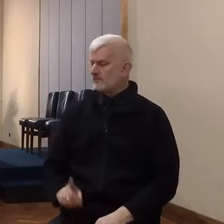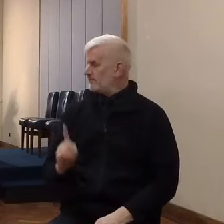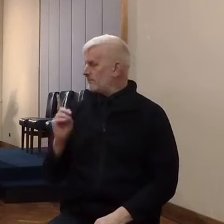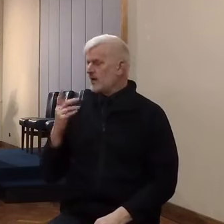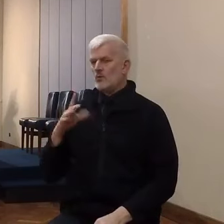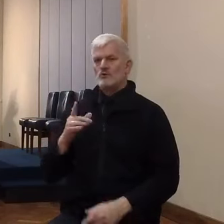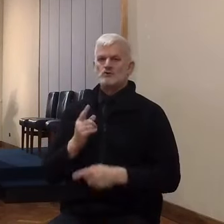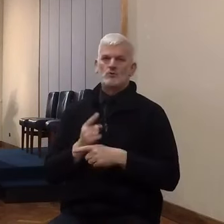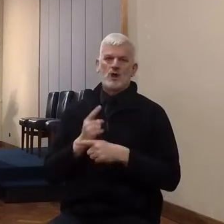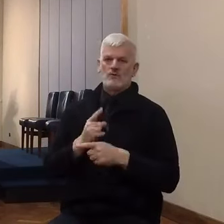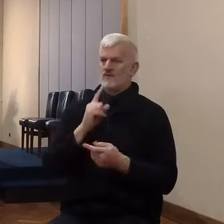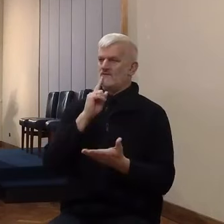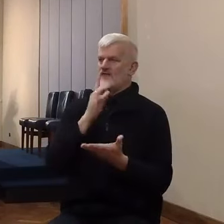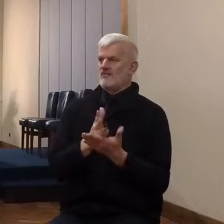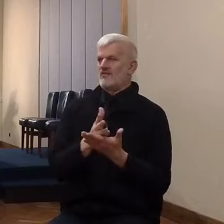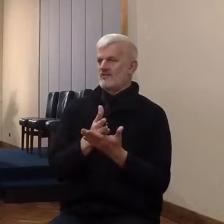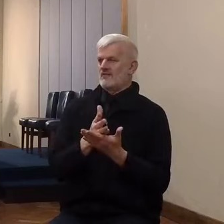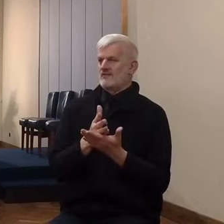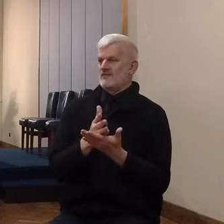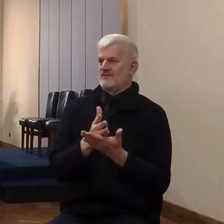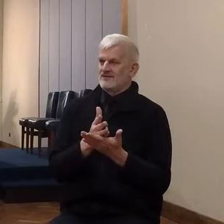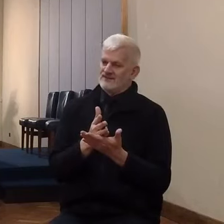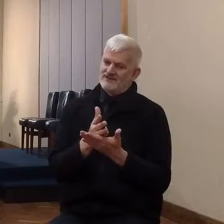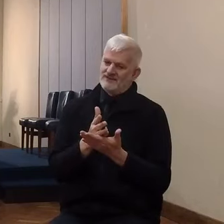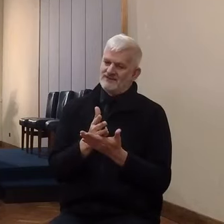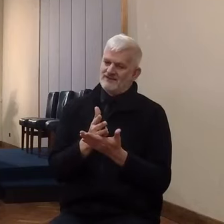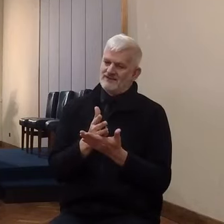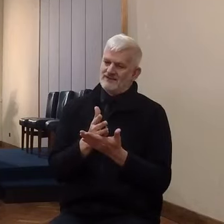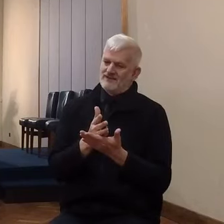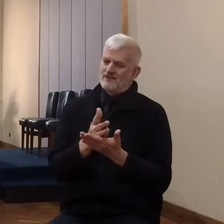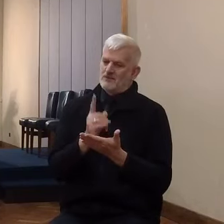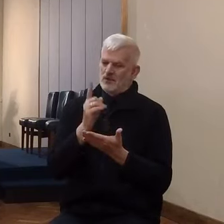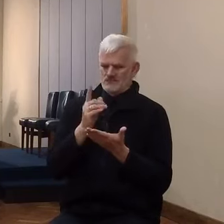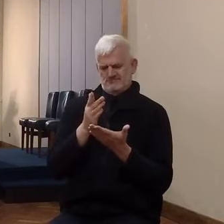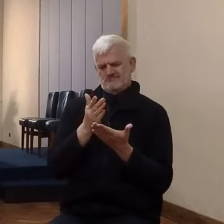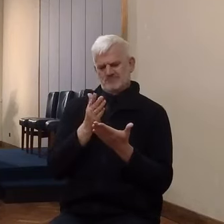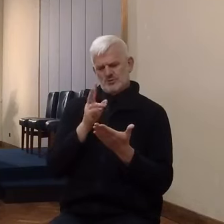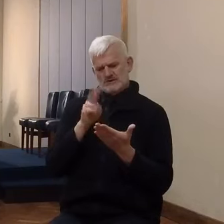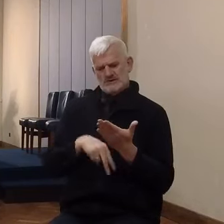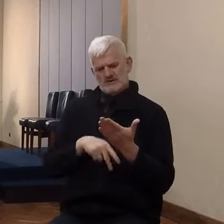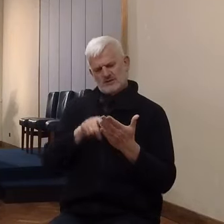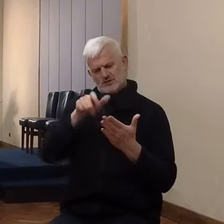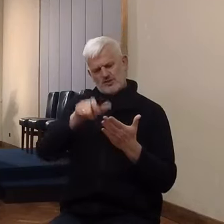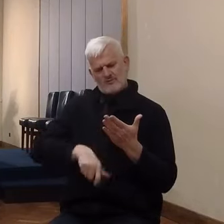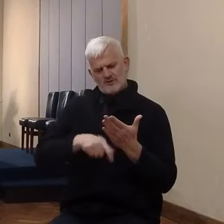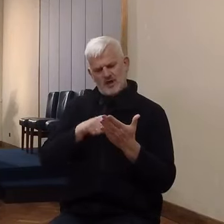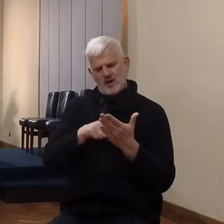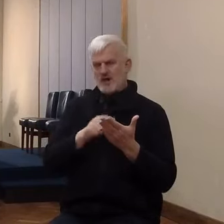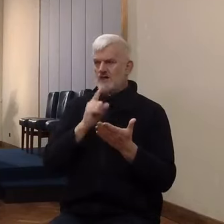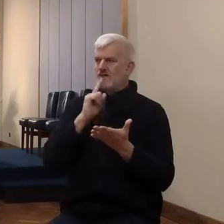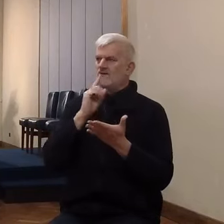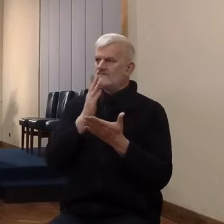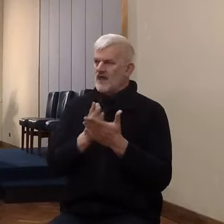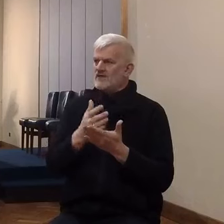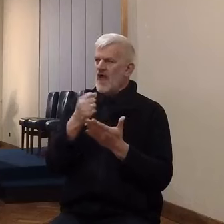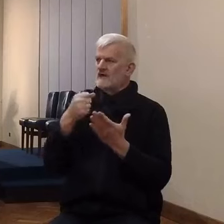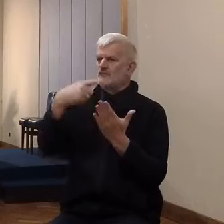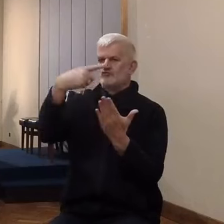the theme really will be conditions of faith. A number of conditions of faith shine